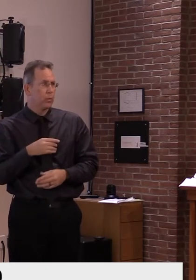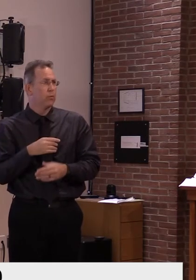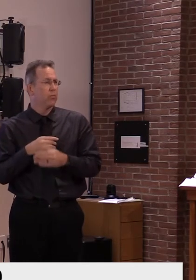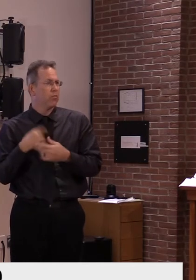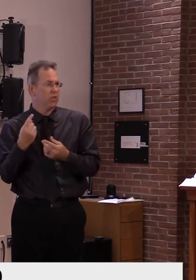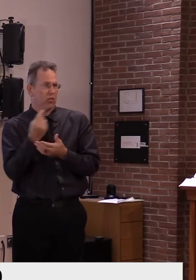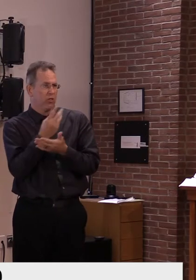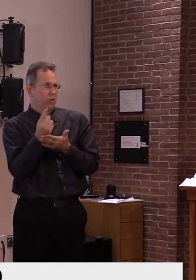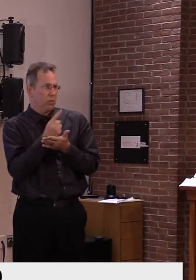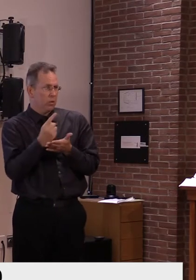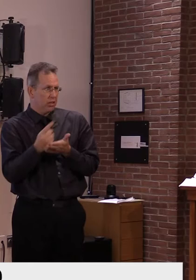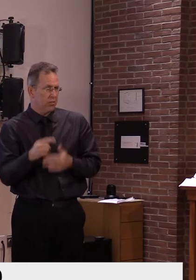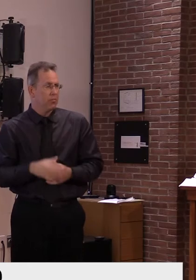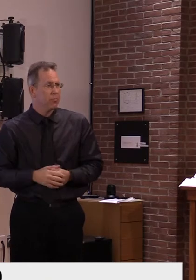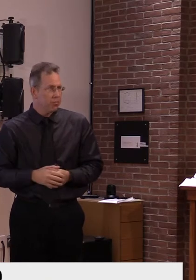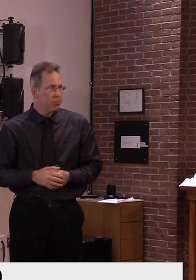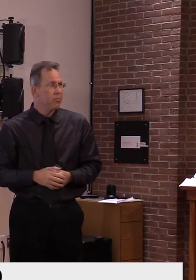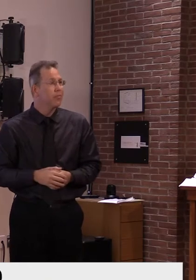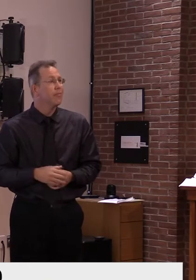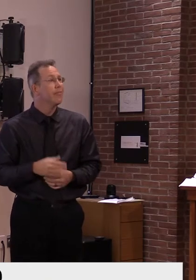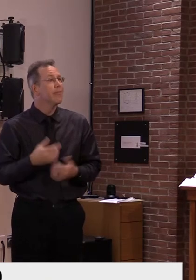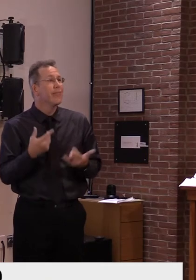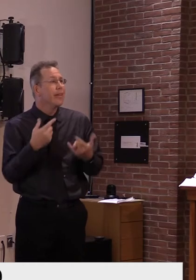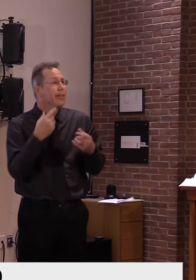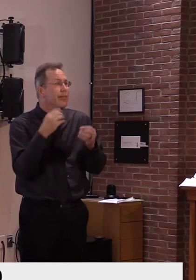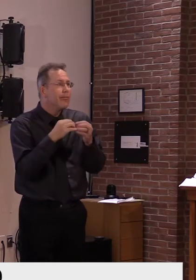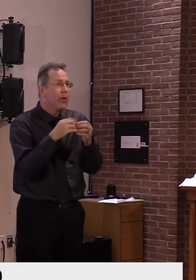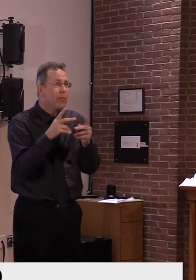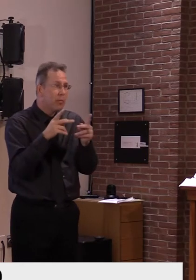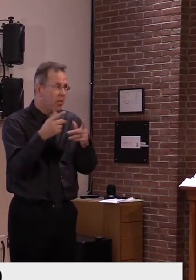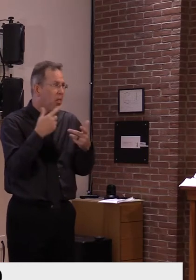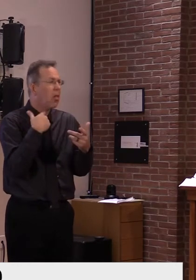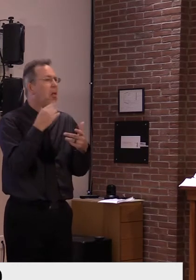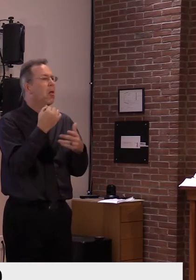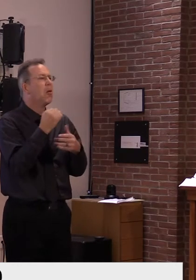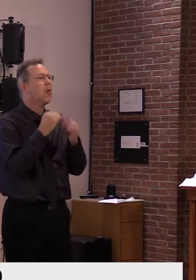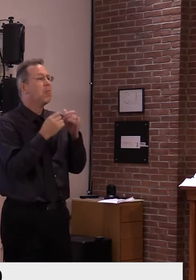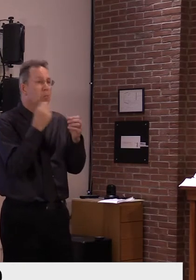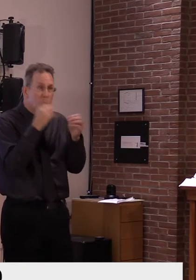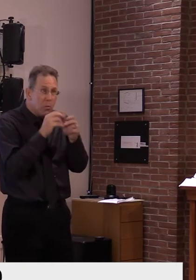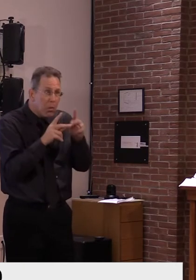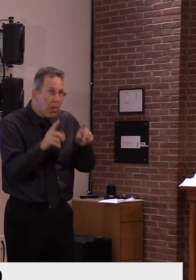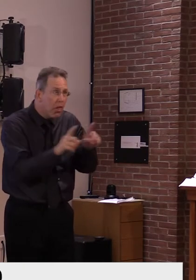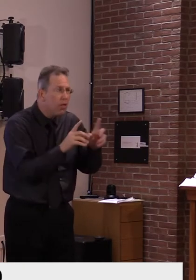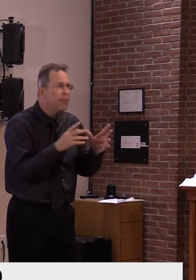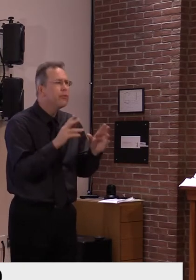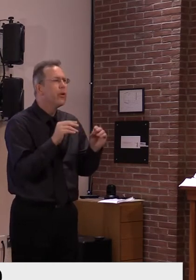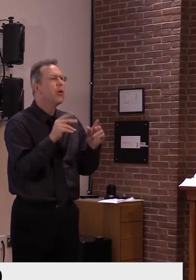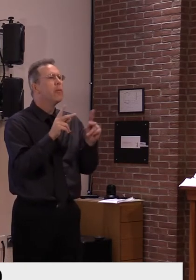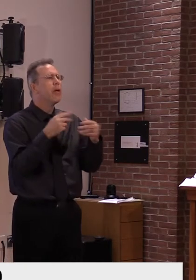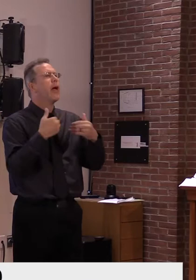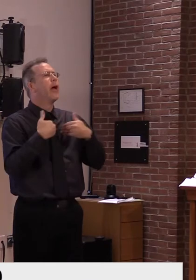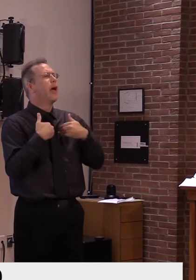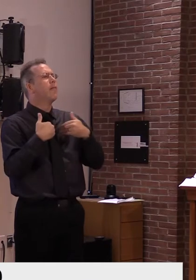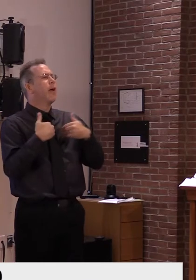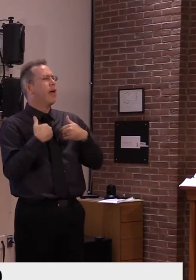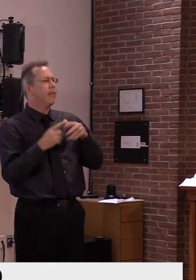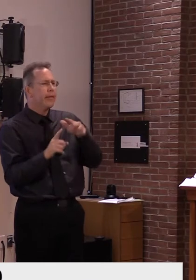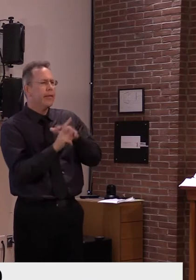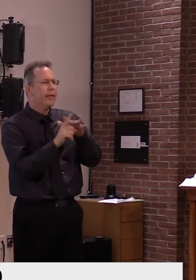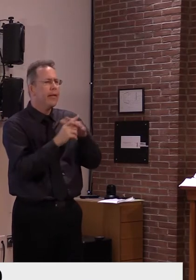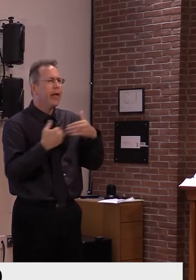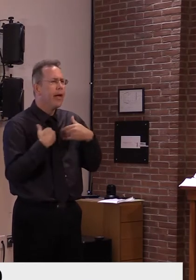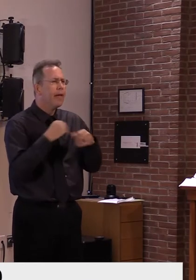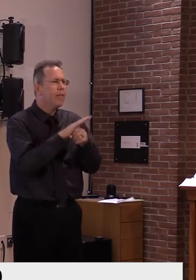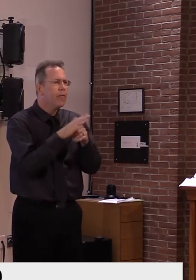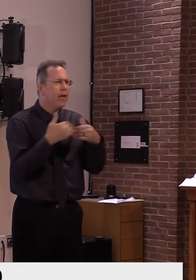just a matter of testing. You can see that the positivity rate has also gone up from just over 4% to above 6% over the last